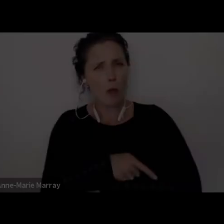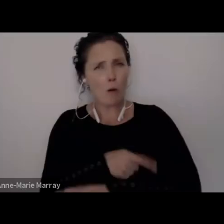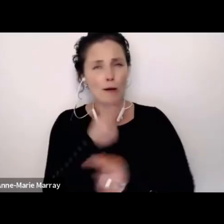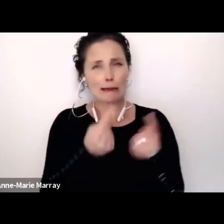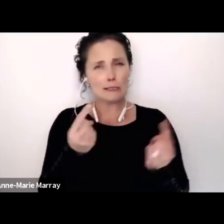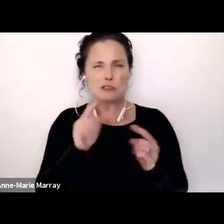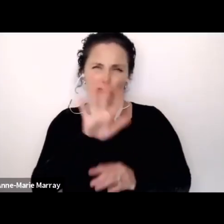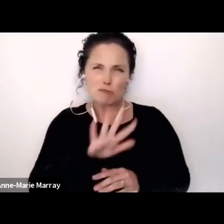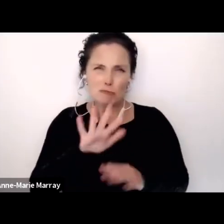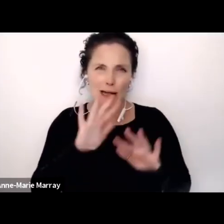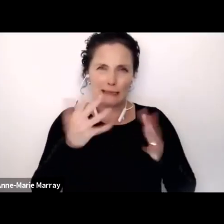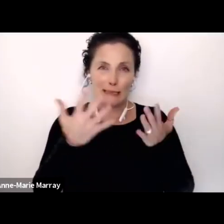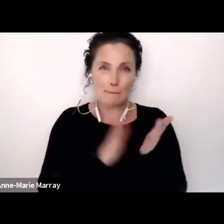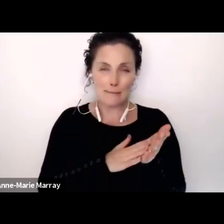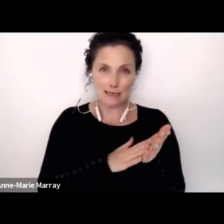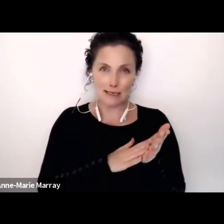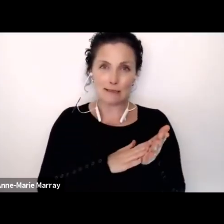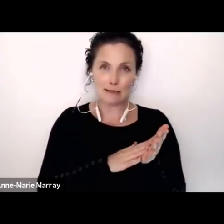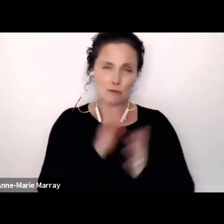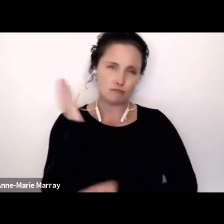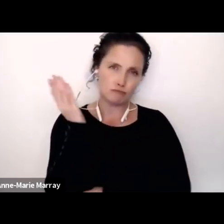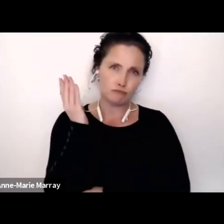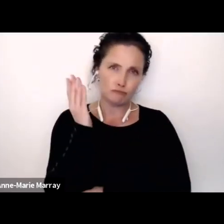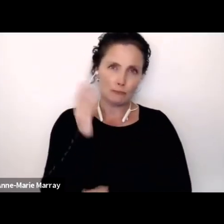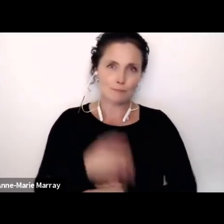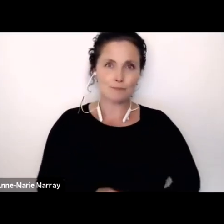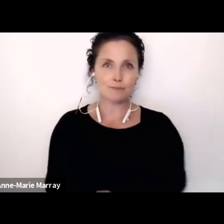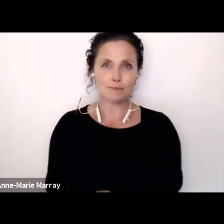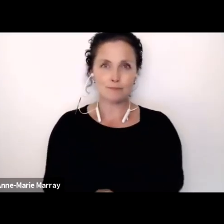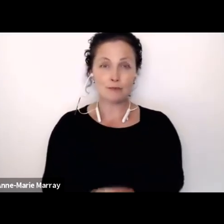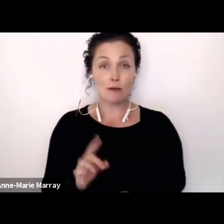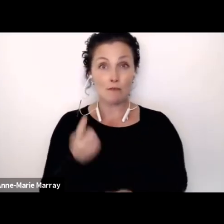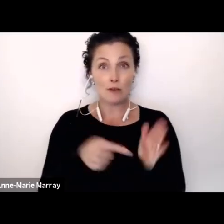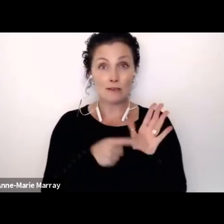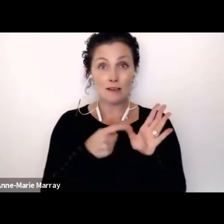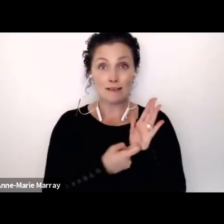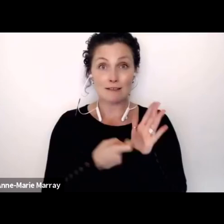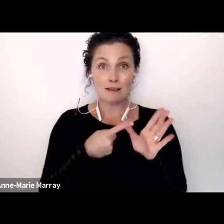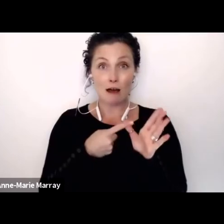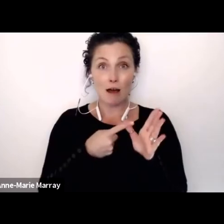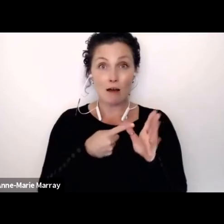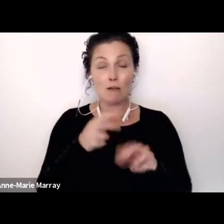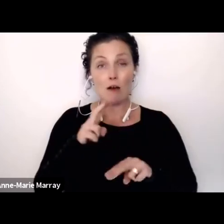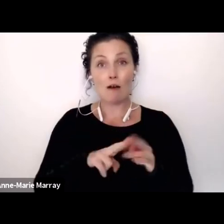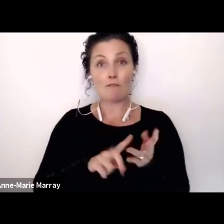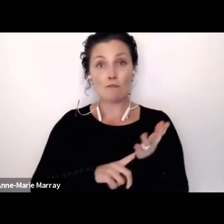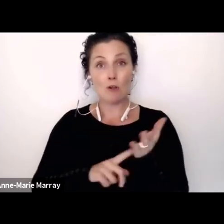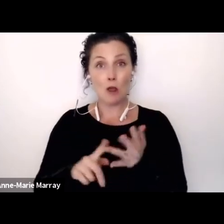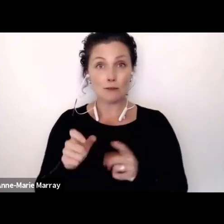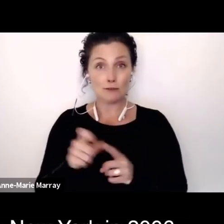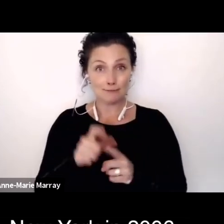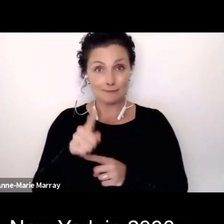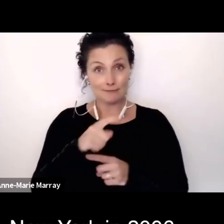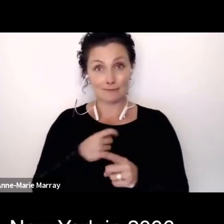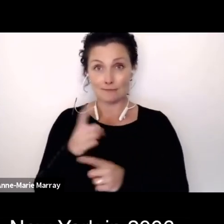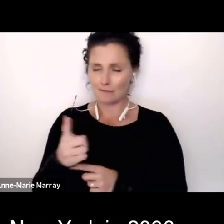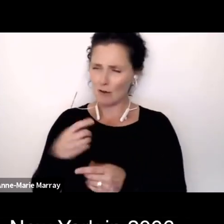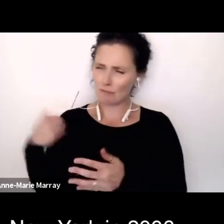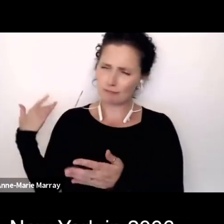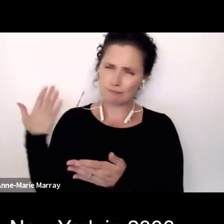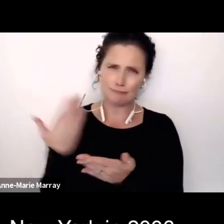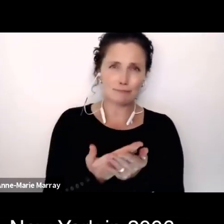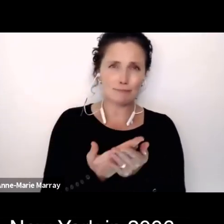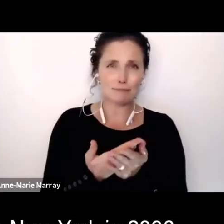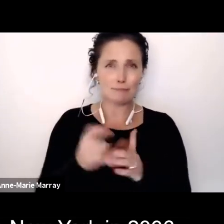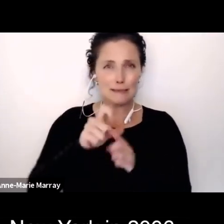First of all, Tara Flood. Tara is a veterans disabled people's rights campaigner.